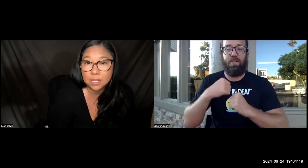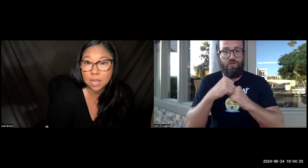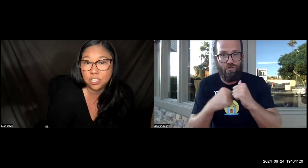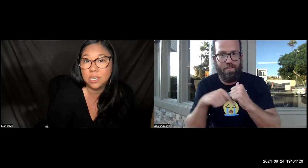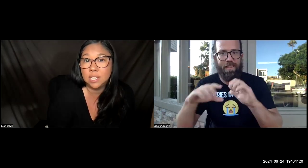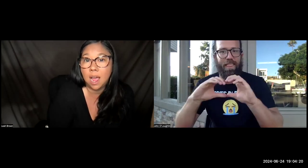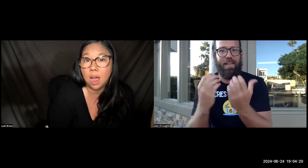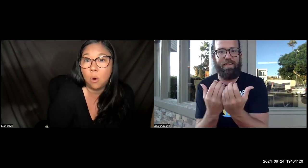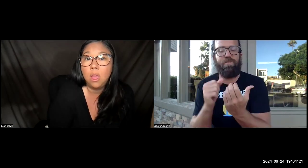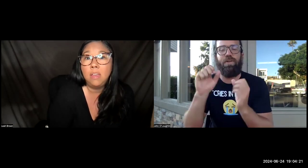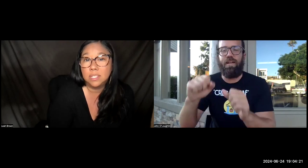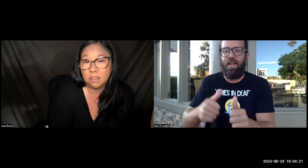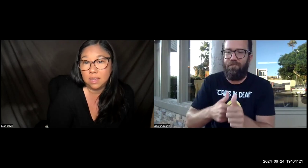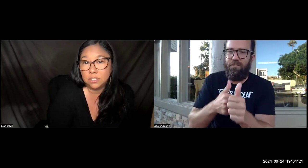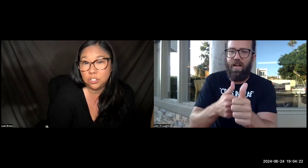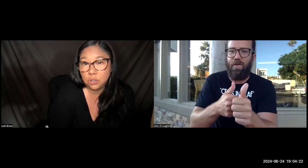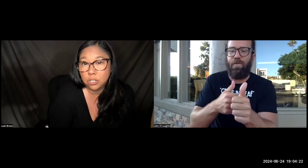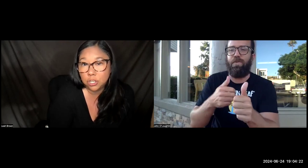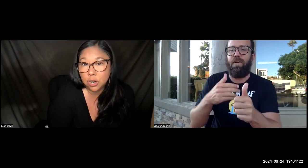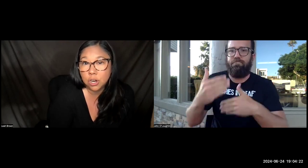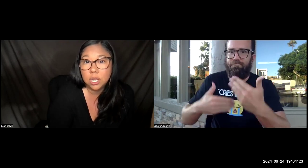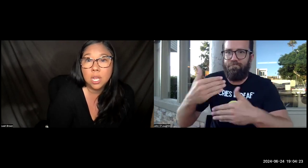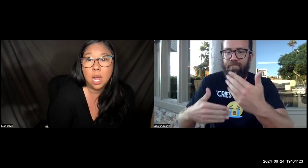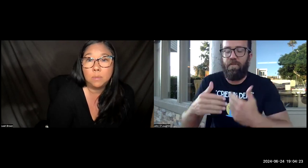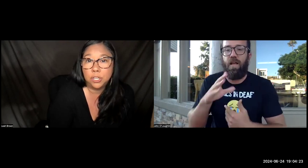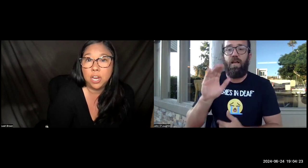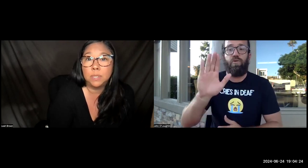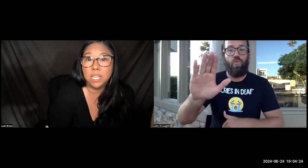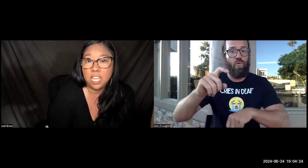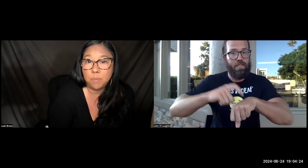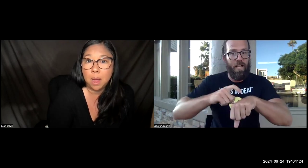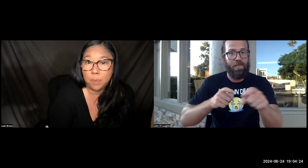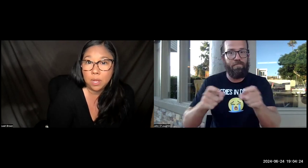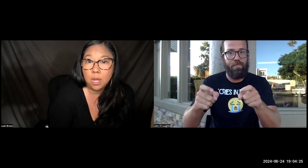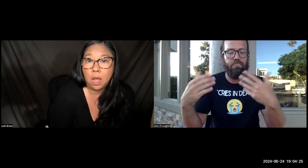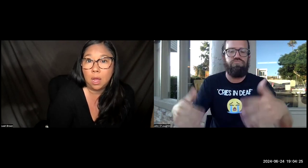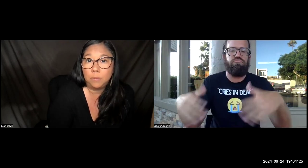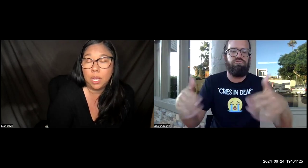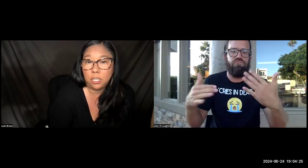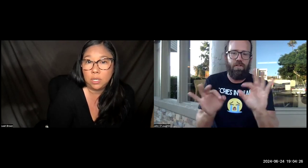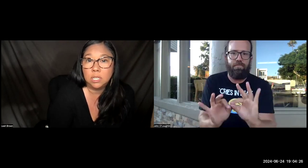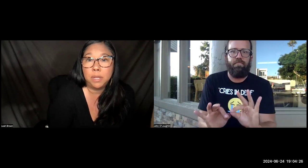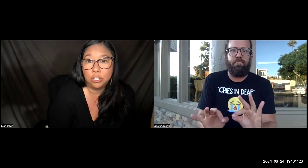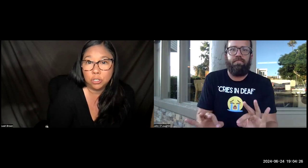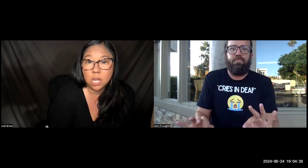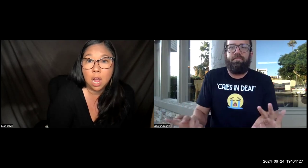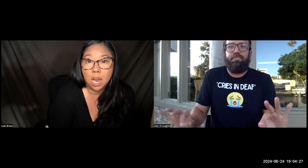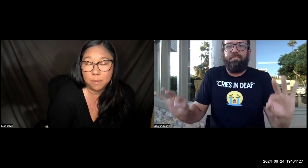attention to how this class is structured. Um, so you're able to keep up, um, and you need to manage your time.